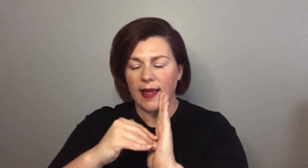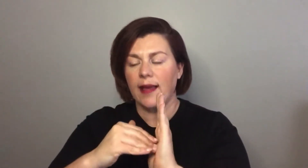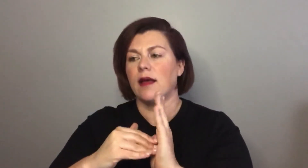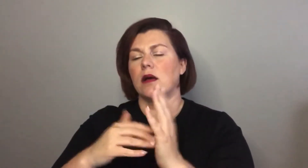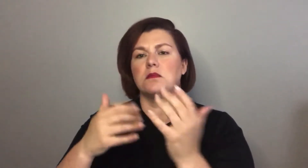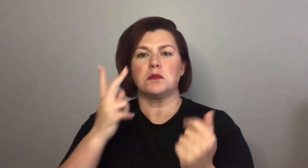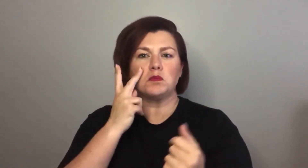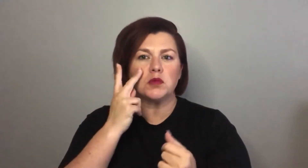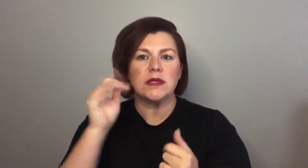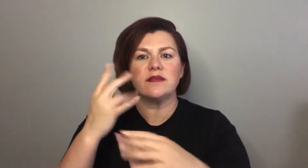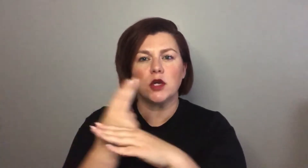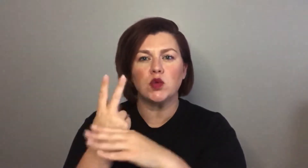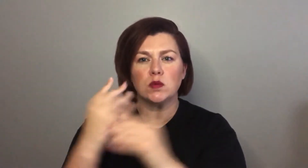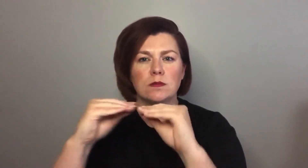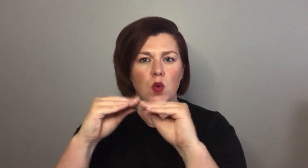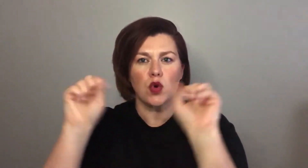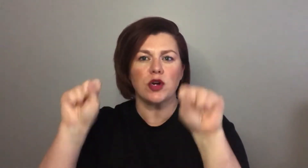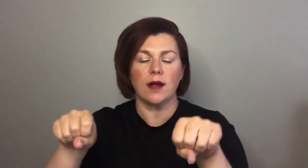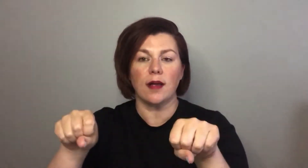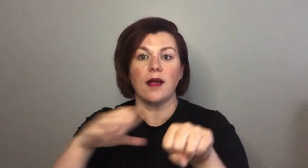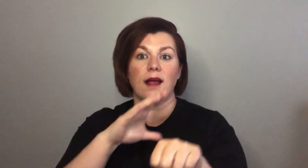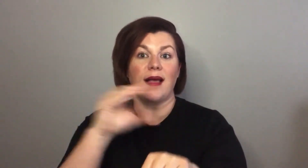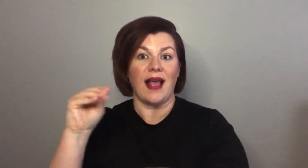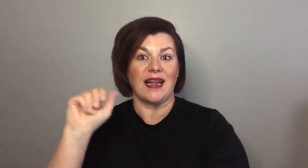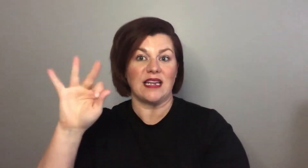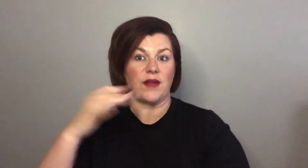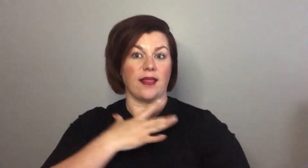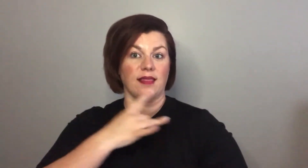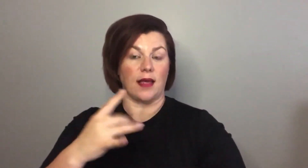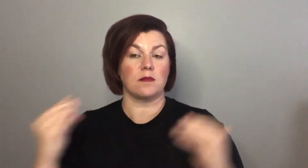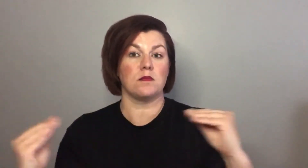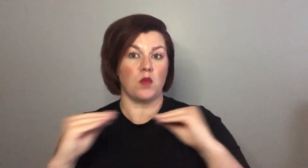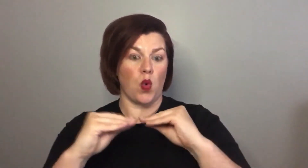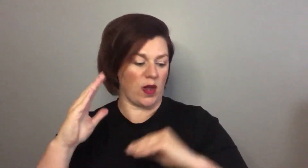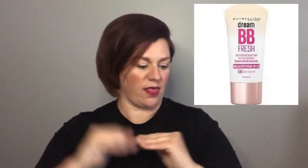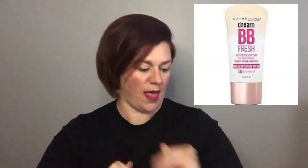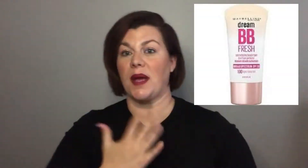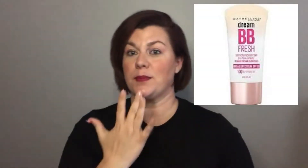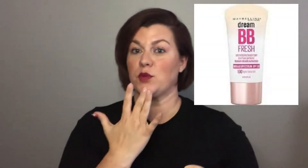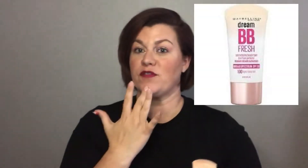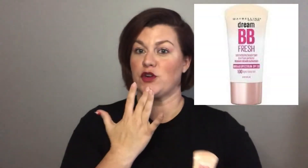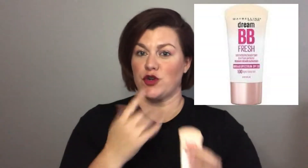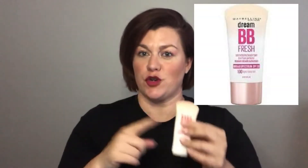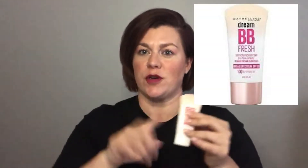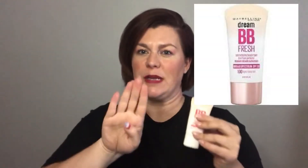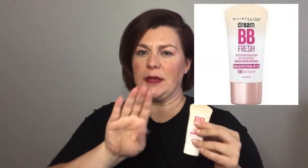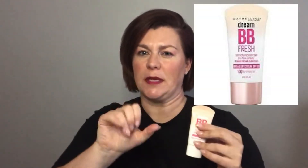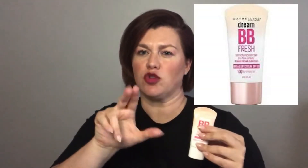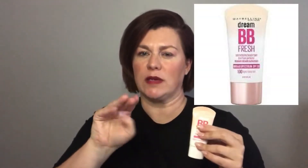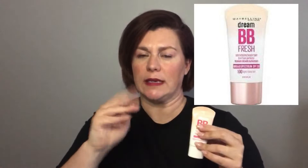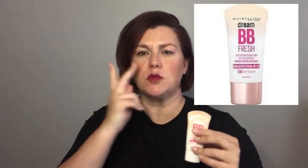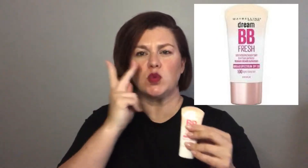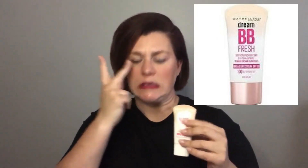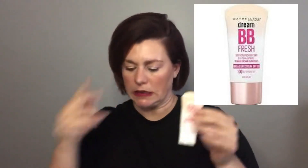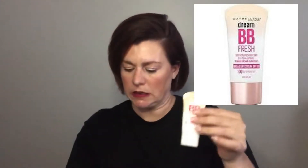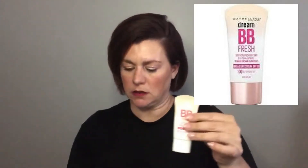so I do want to try that again just to see if I can get more use out of it and if I like it more than my very favorite